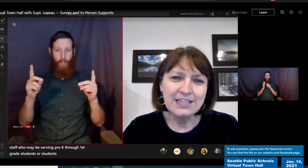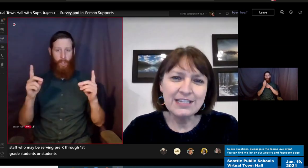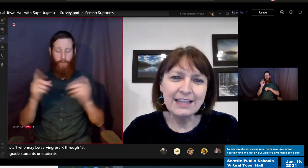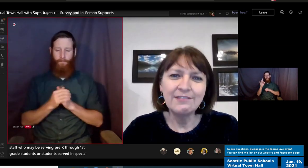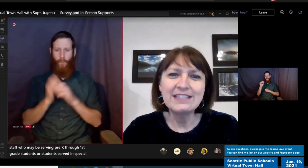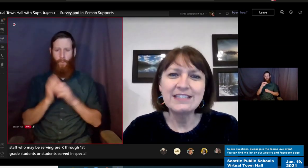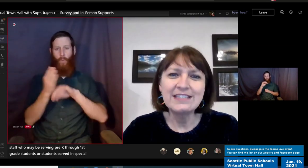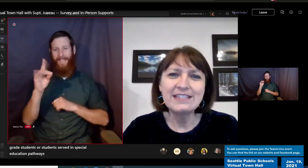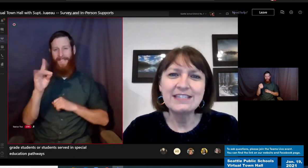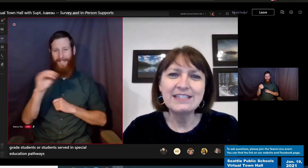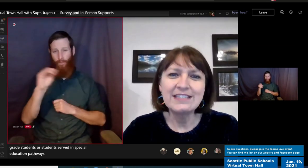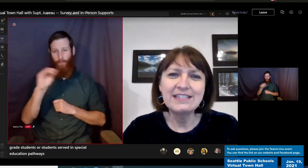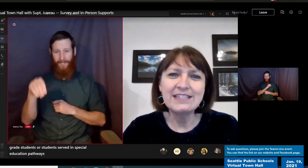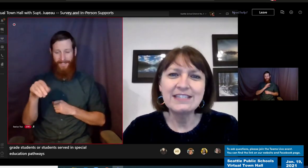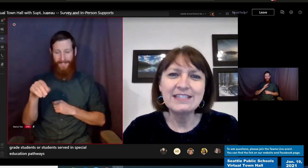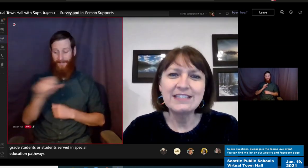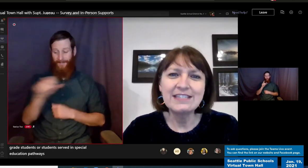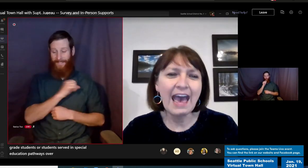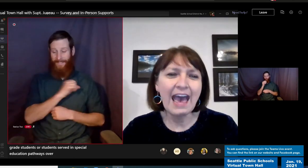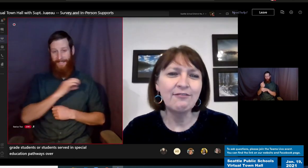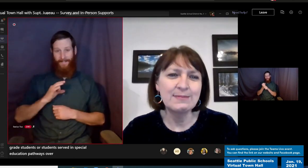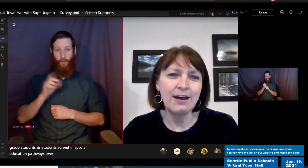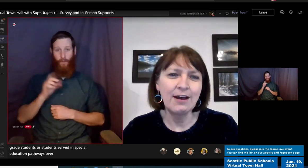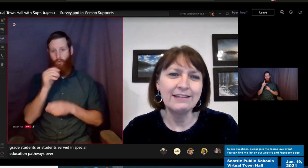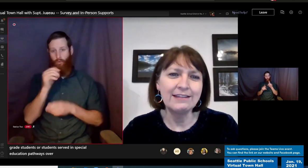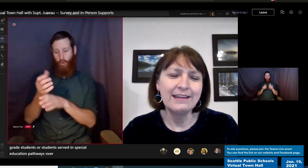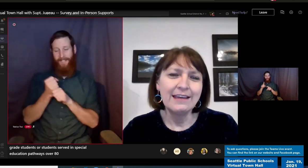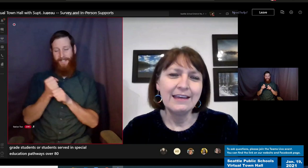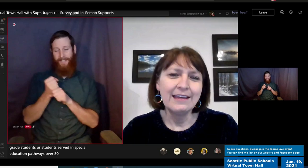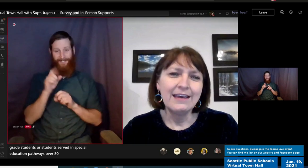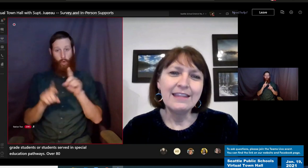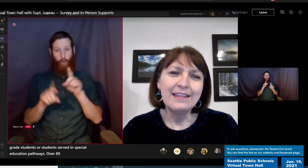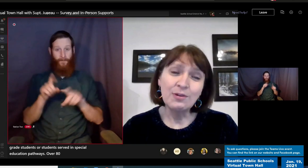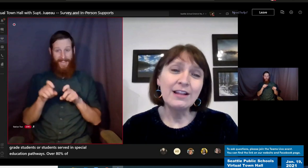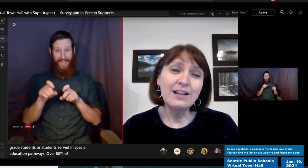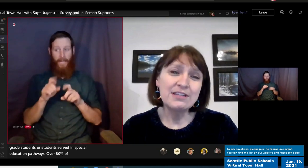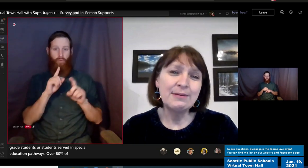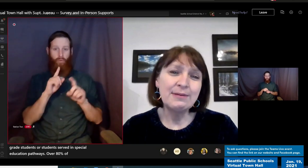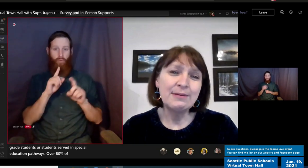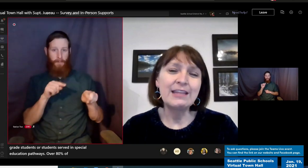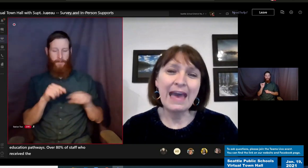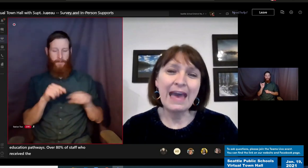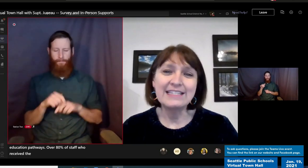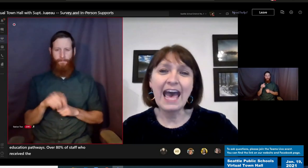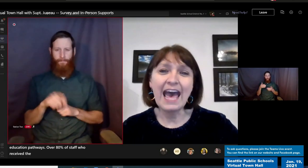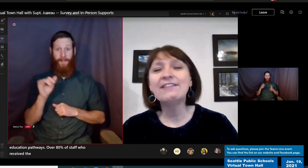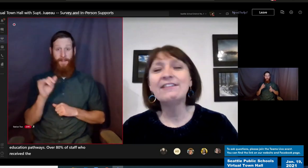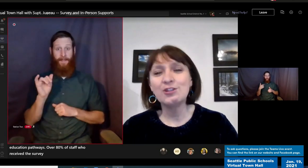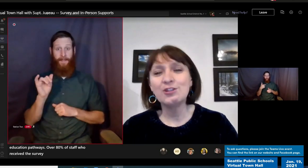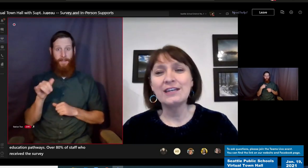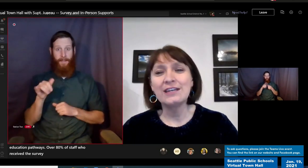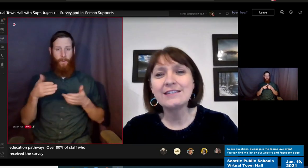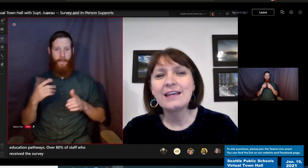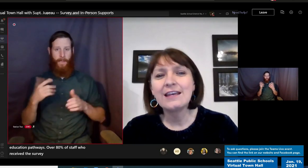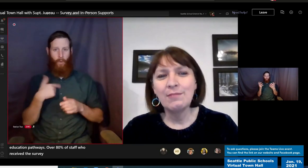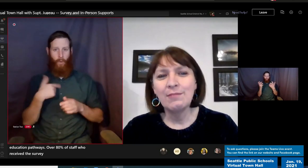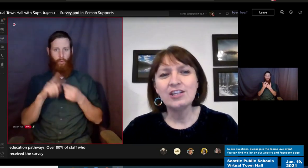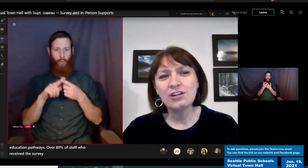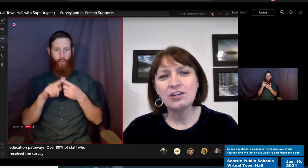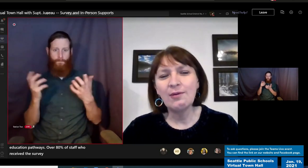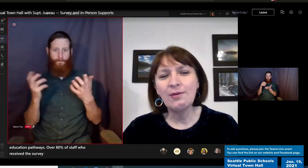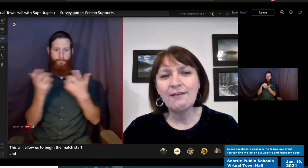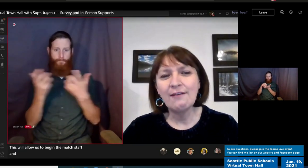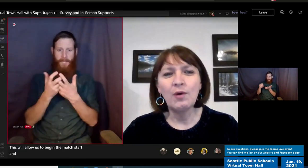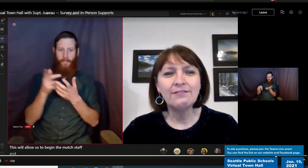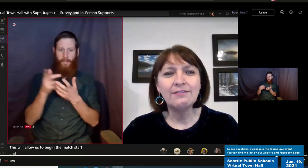of staff who received the survey have responded. This will allow us to begin to match staff and students, making sure that we